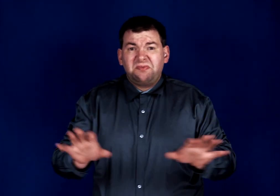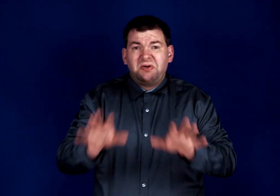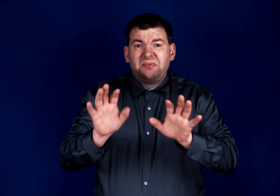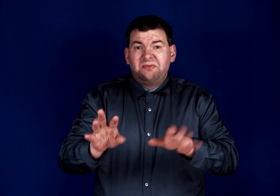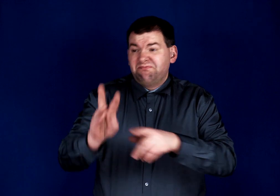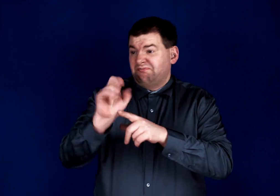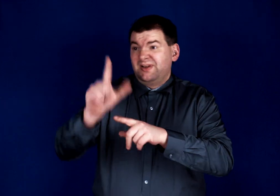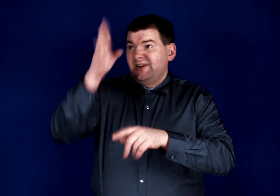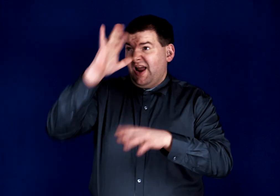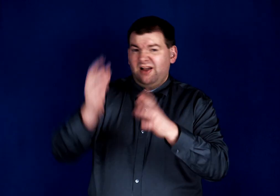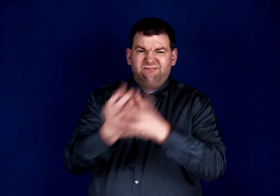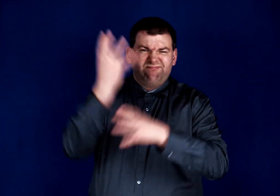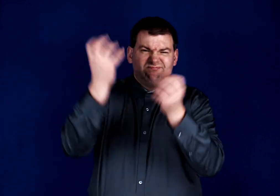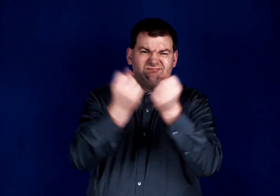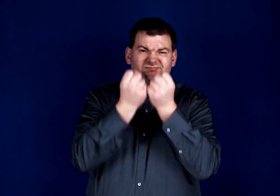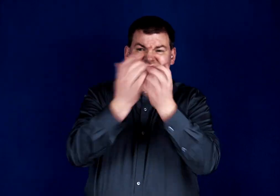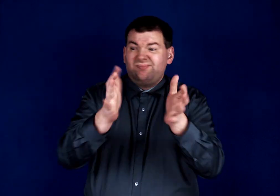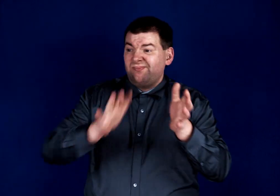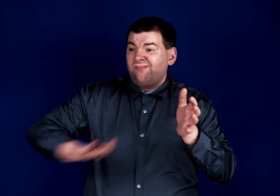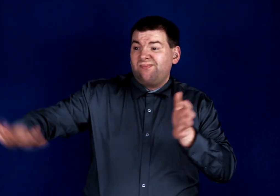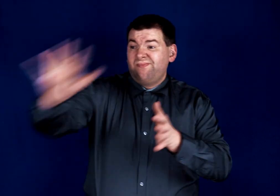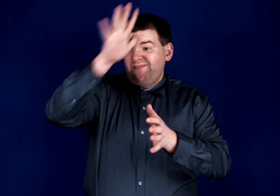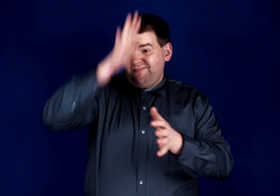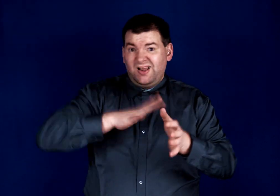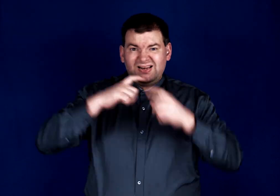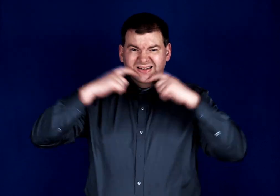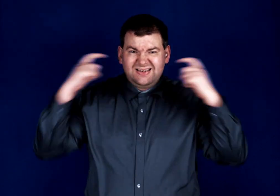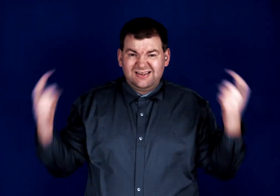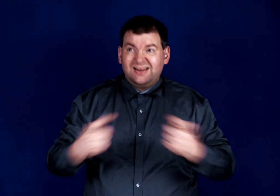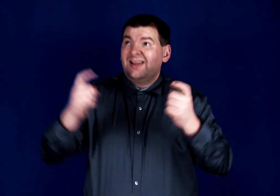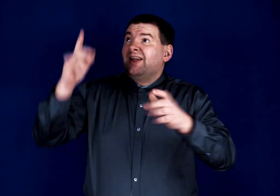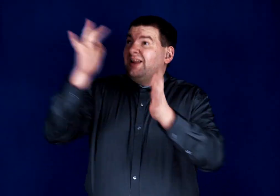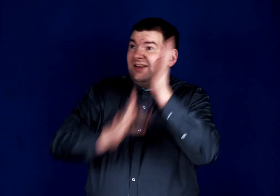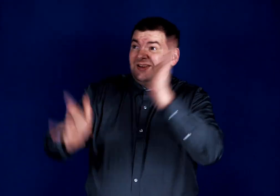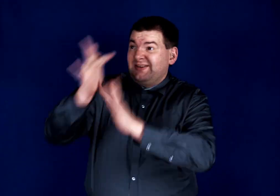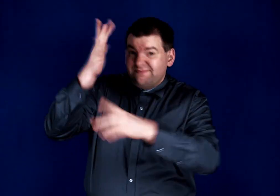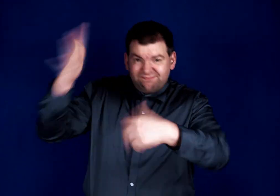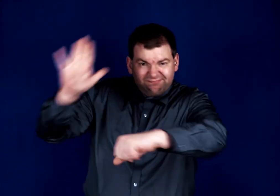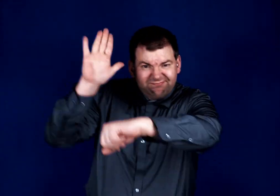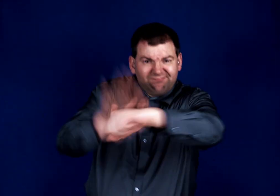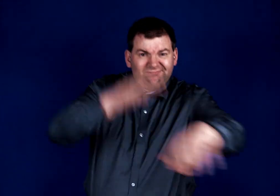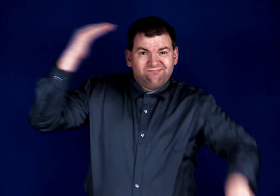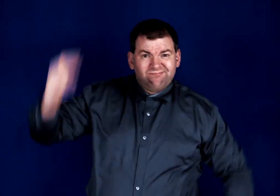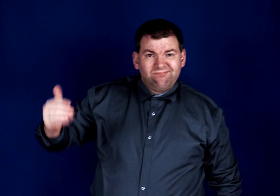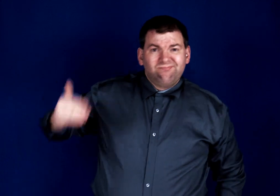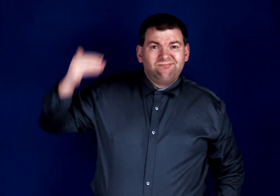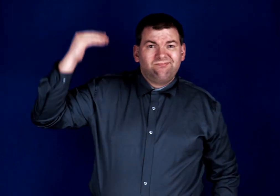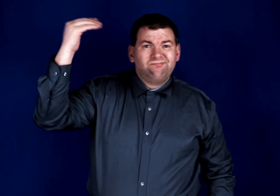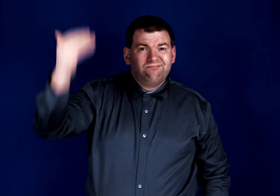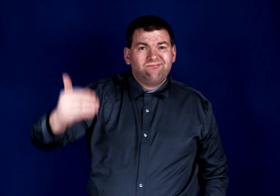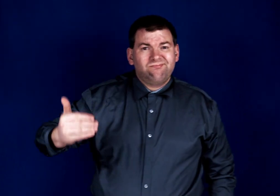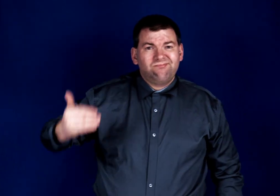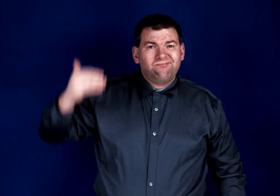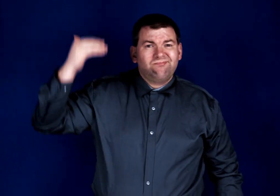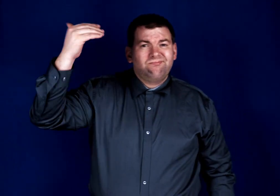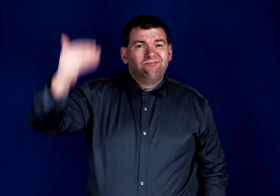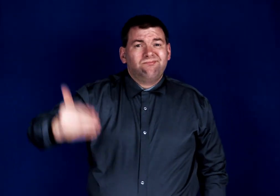Well, God grew tired of the ways of men, and He warned them time and time again.